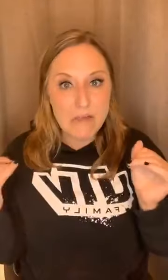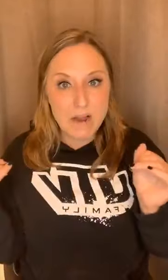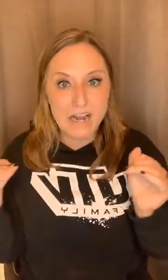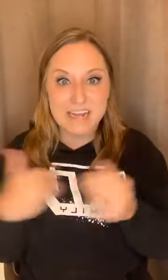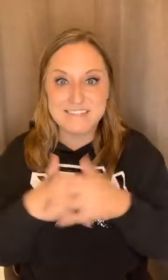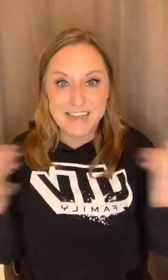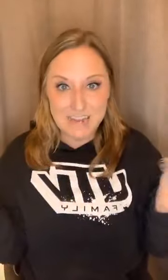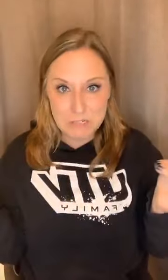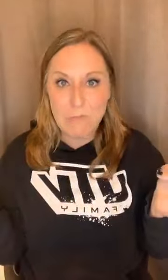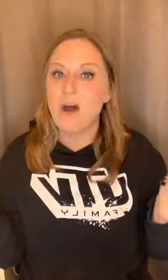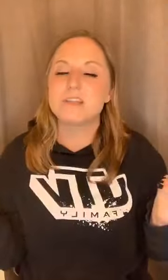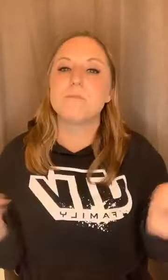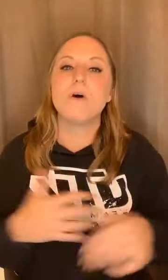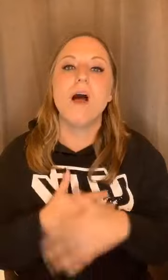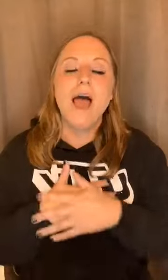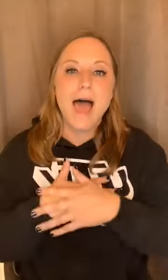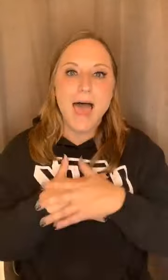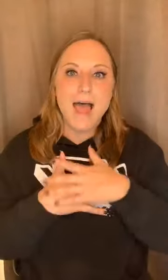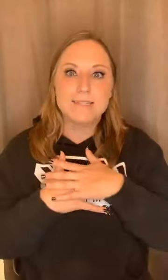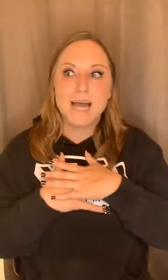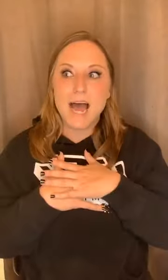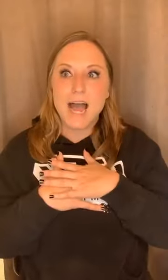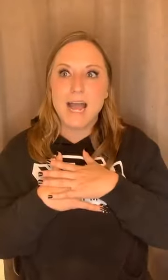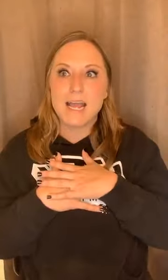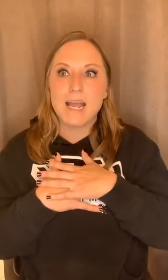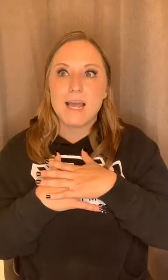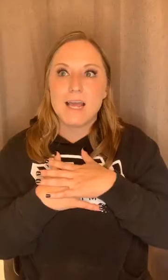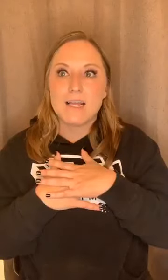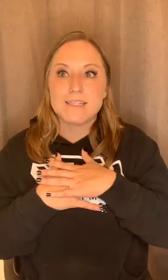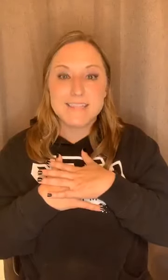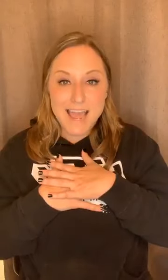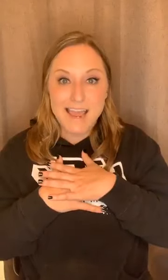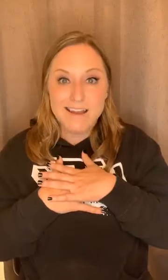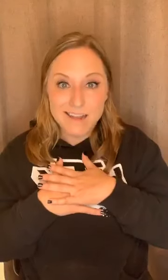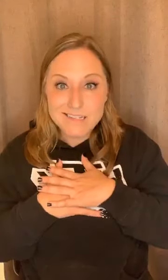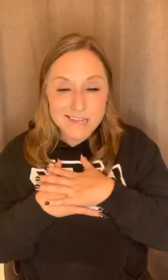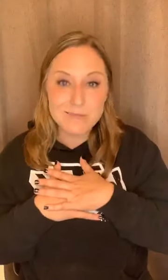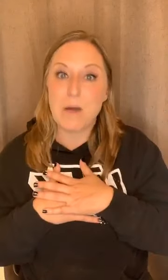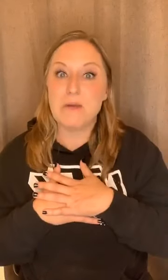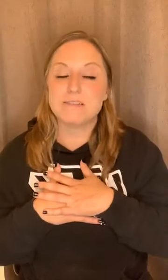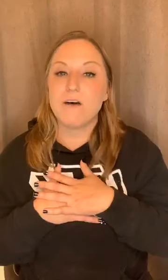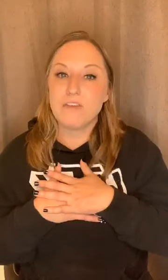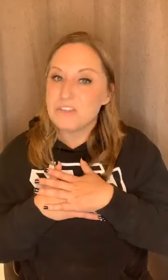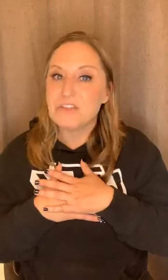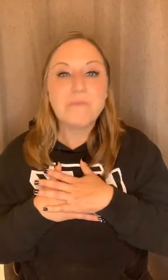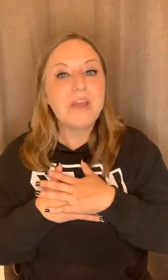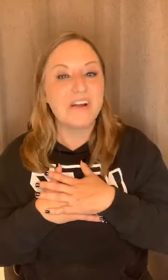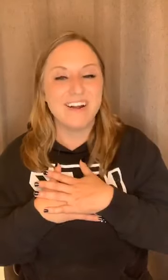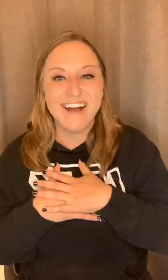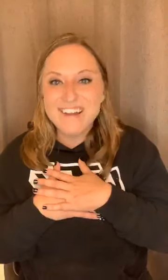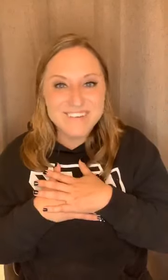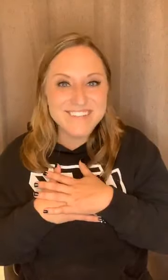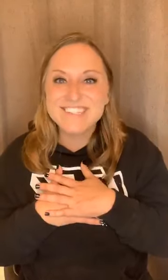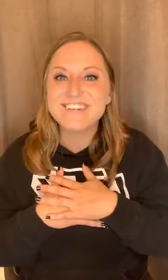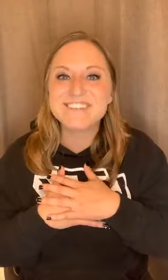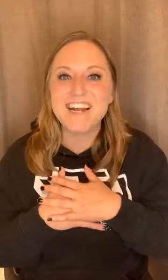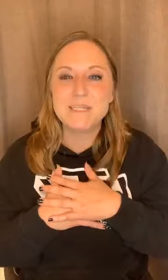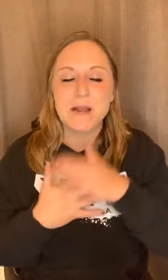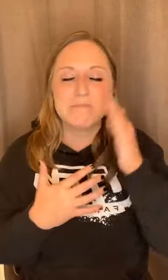ready as naked as possible. And I say nice things about myself into the mirror. I know this sounds crazy, but I'm